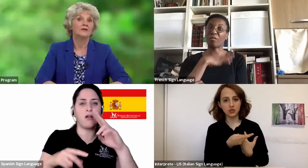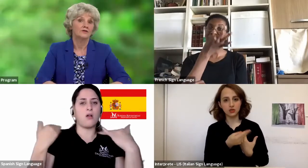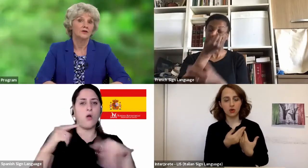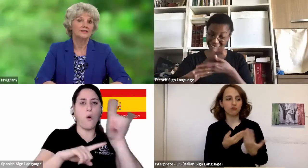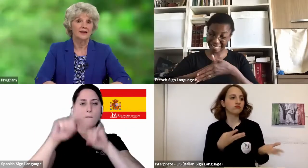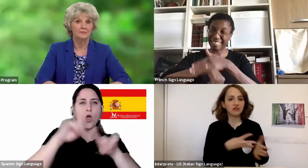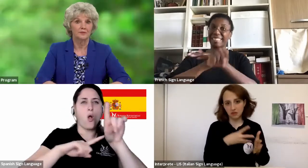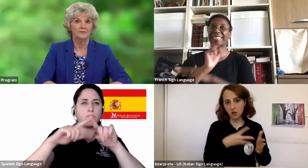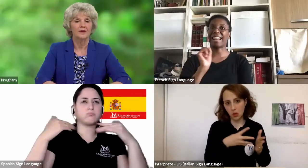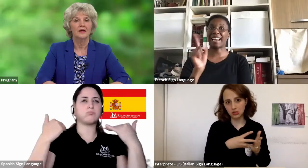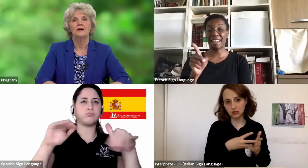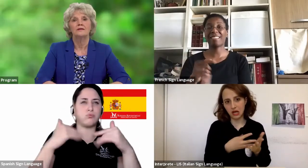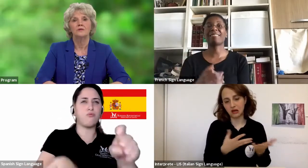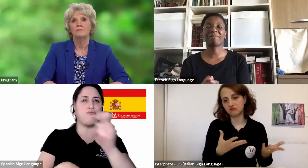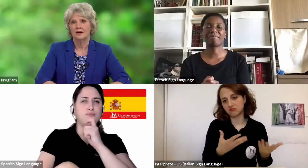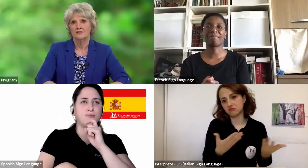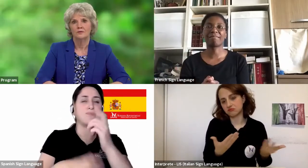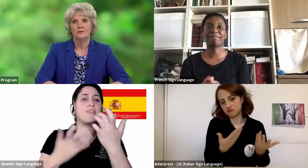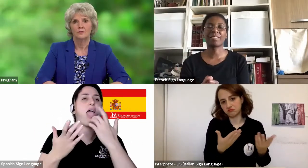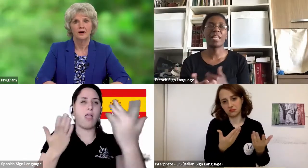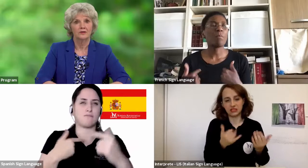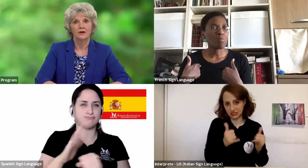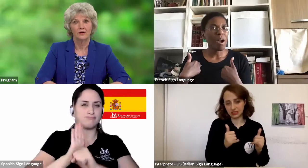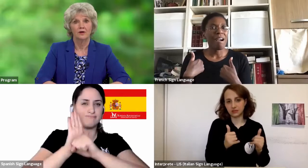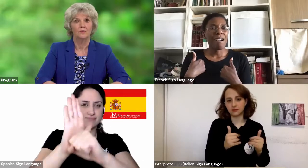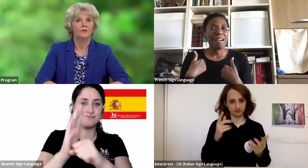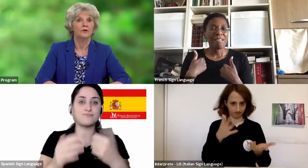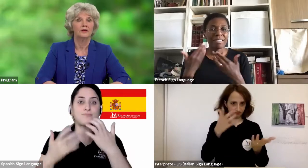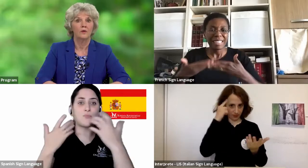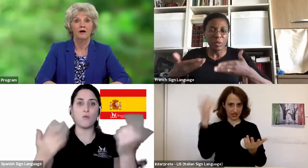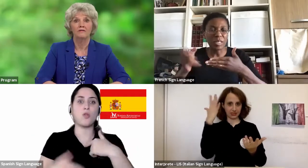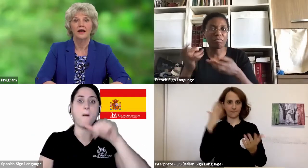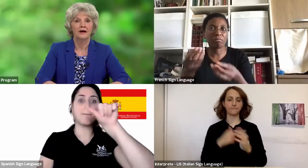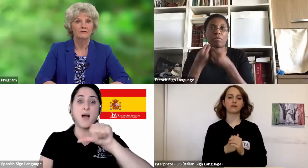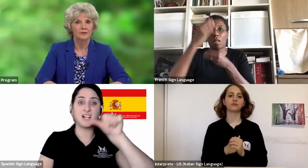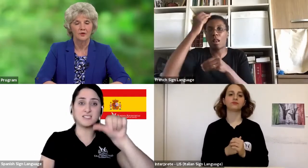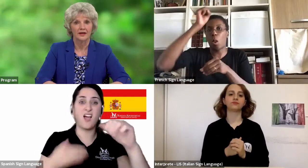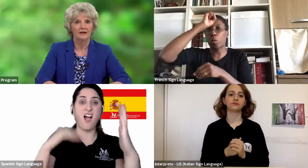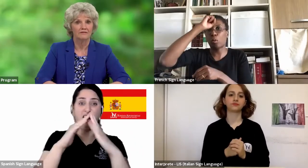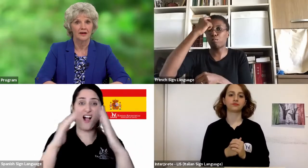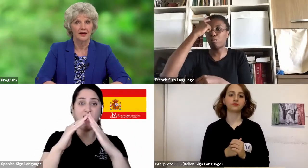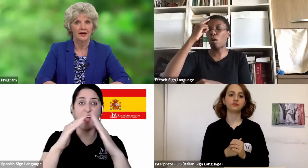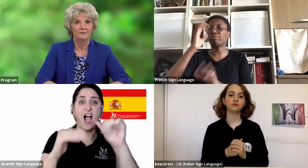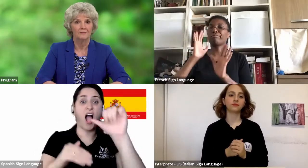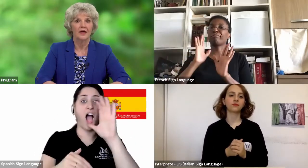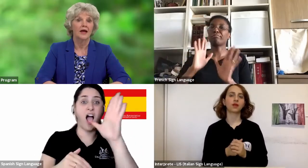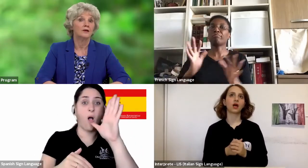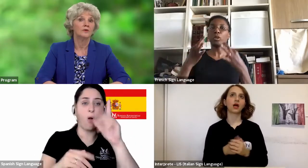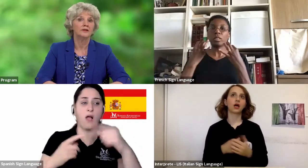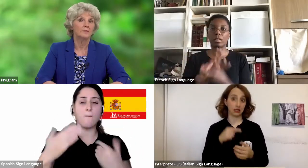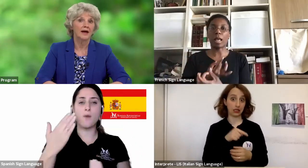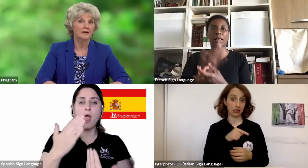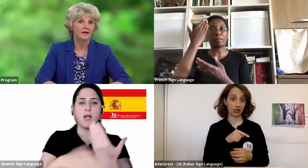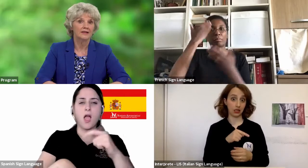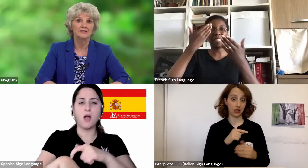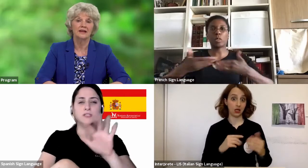I'll give you an example. There were months when the water in our home would go off every morning at 5 a.m. and